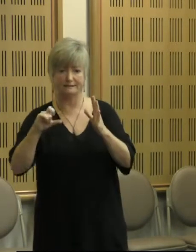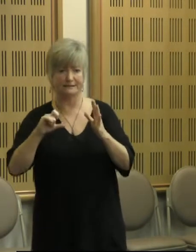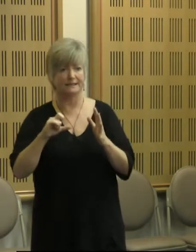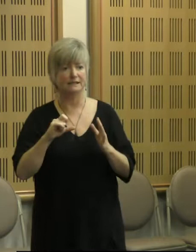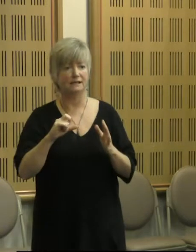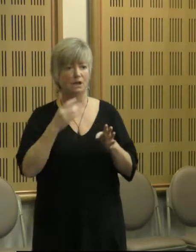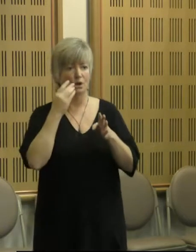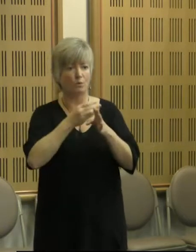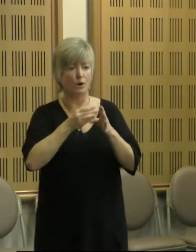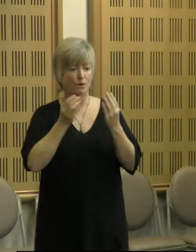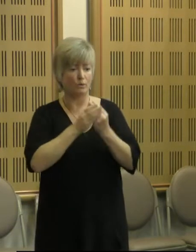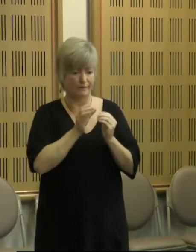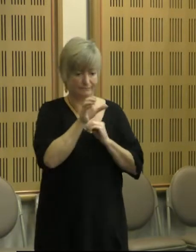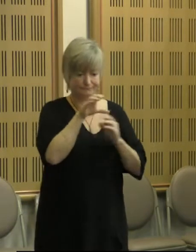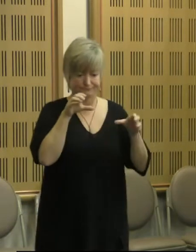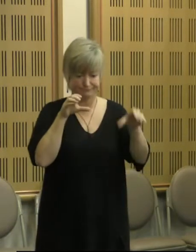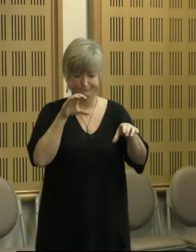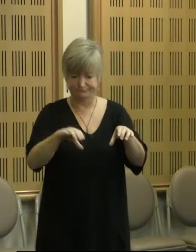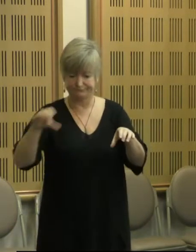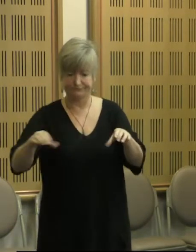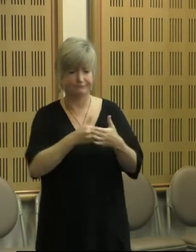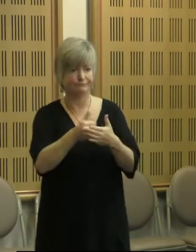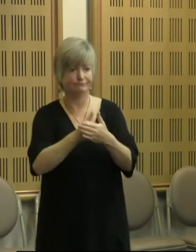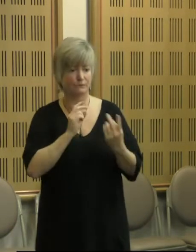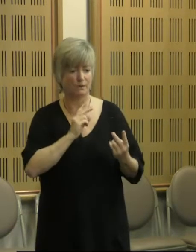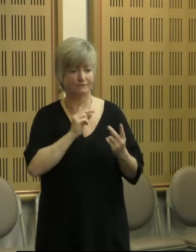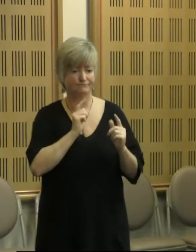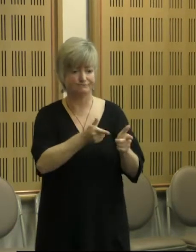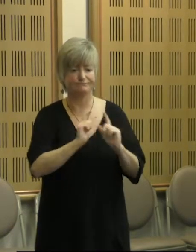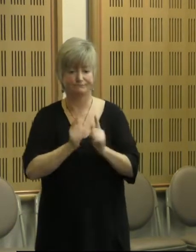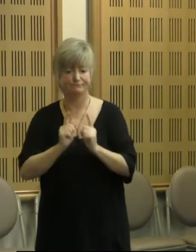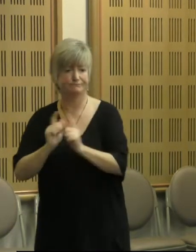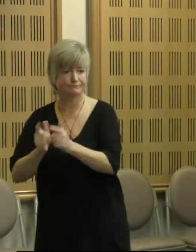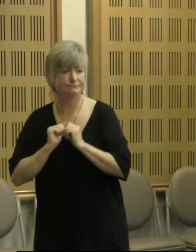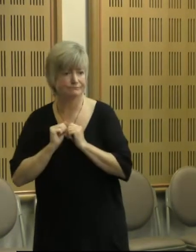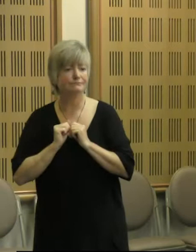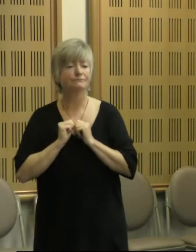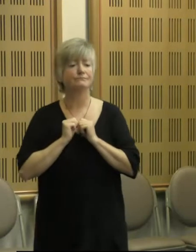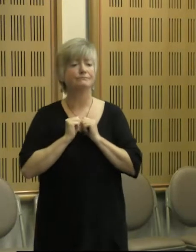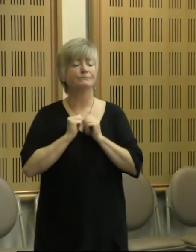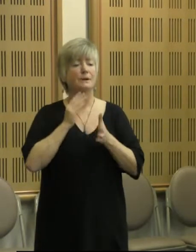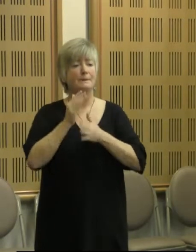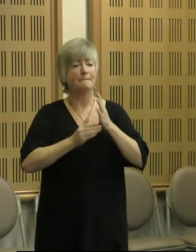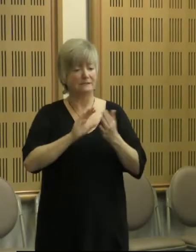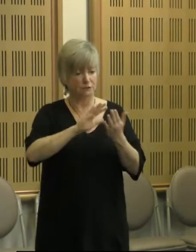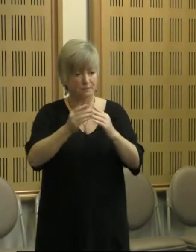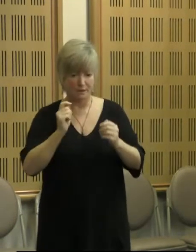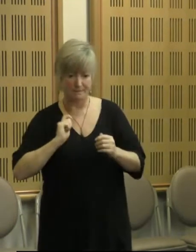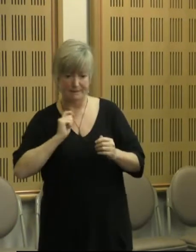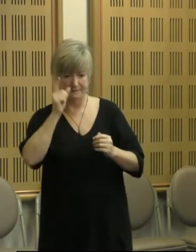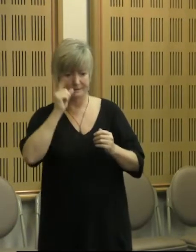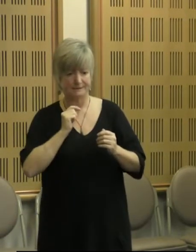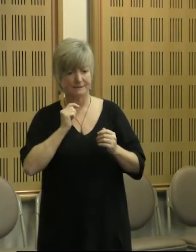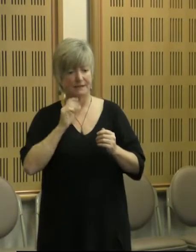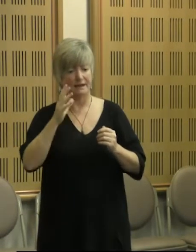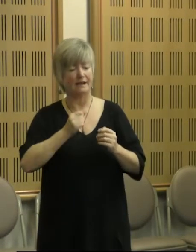out of the three co-ops on a regular basis. This allows the Aboriginal community members to have these discussions and meetings in a culturally